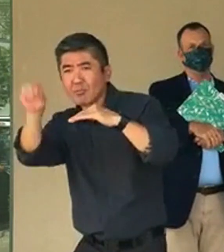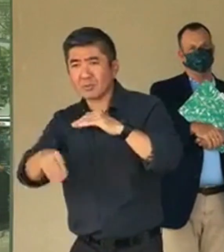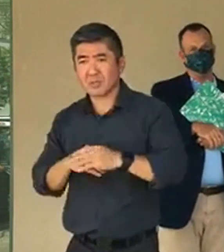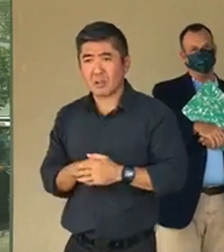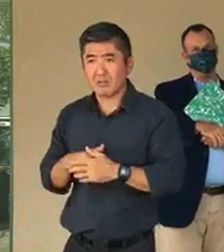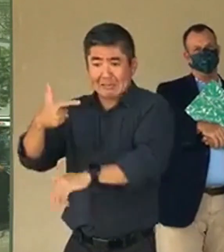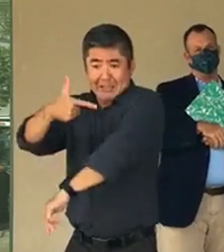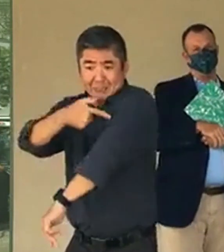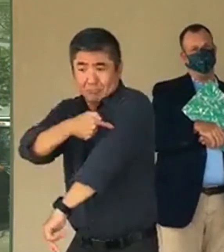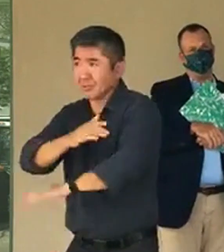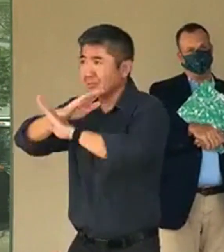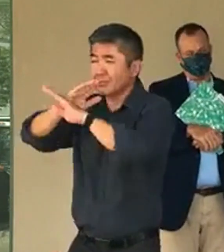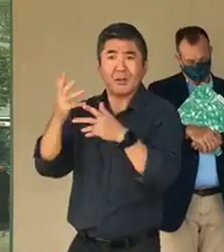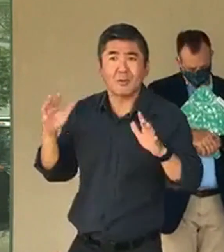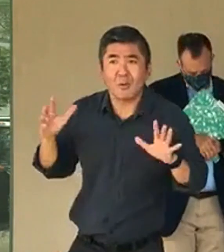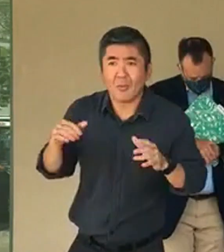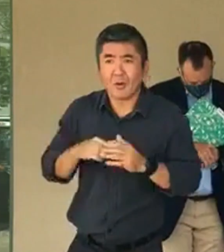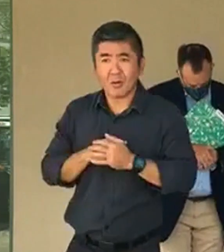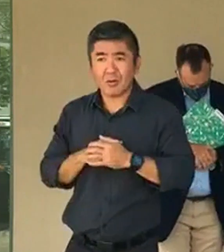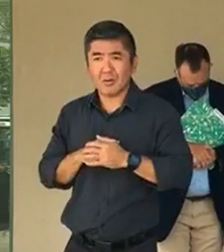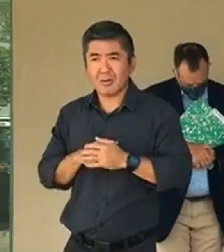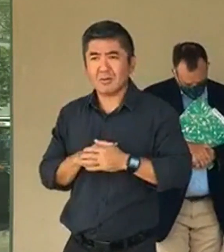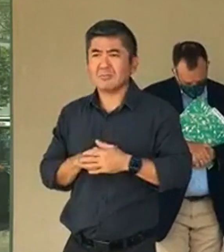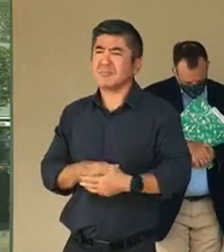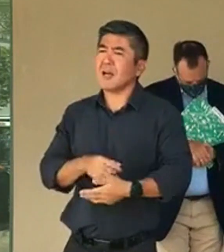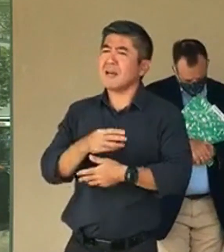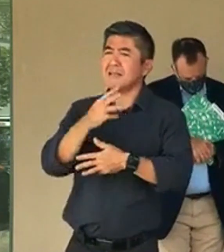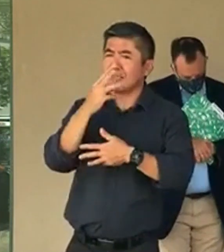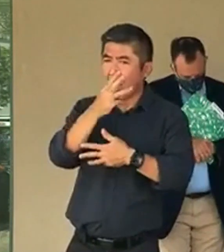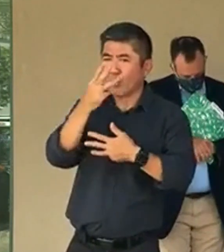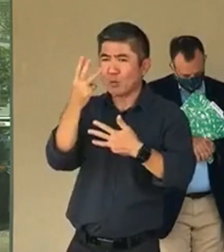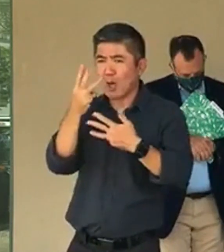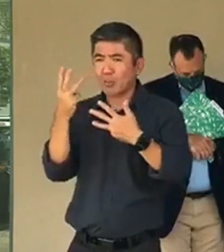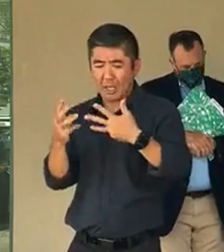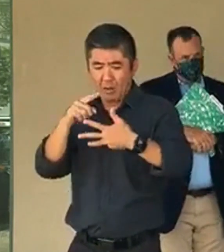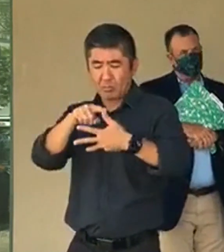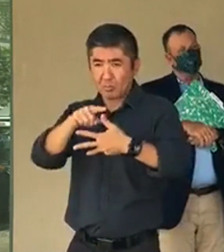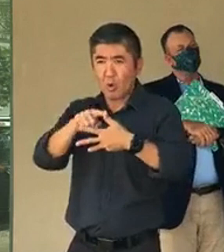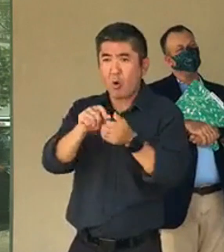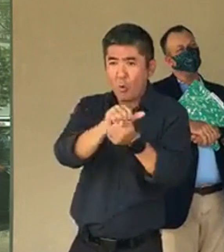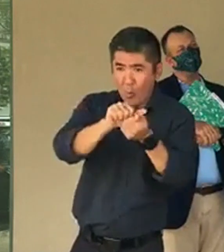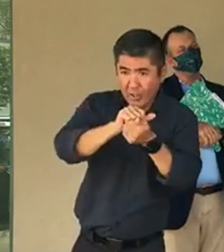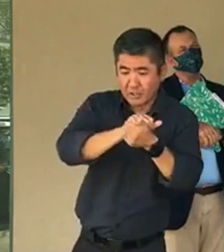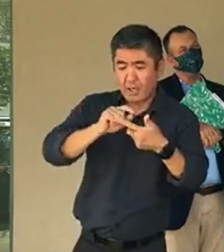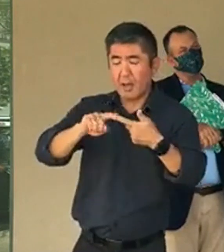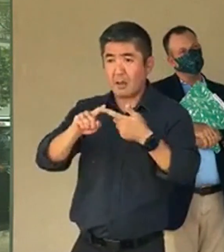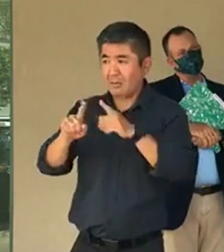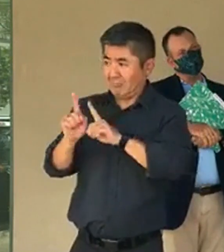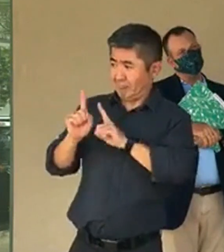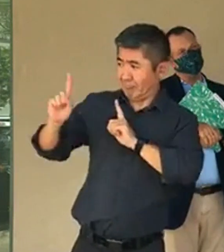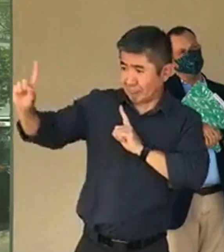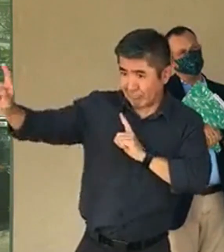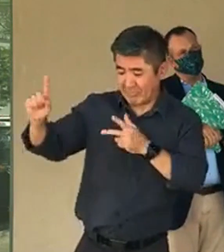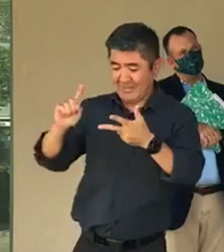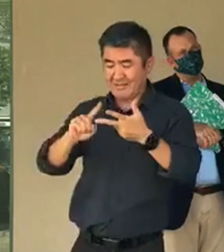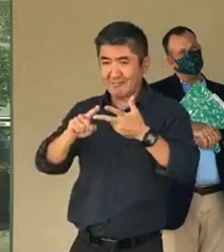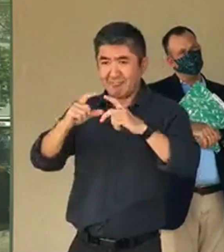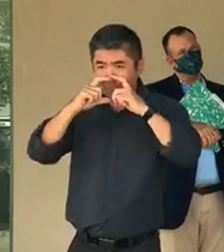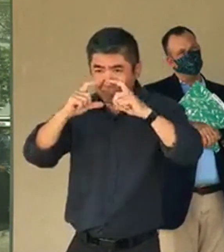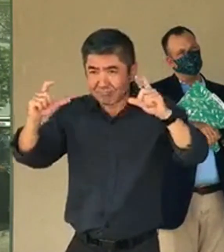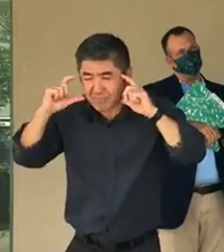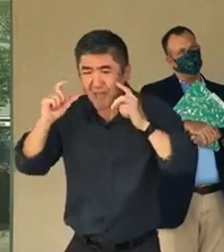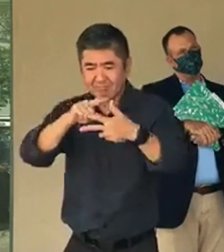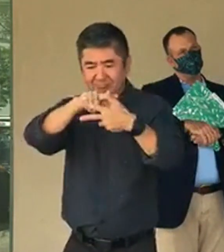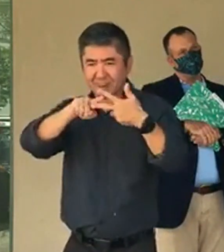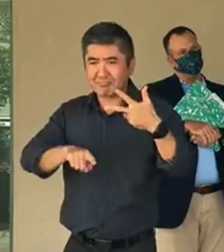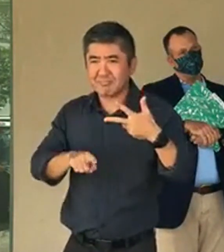miracle drugs. They've done it with the three W's washing your hands, wearing a mask and watching your distance along with making sure